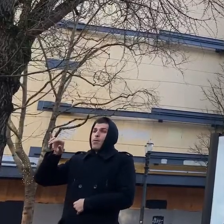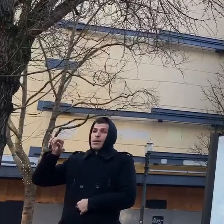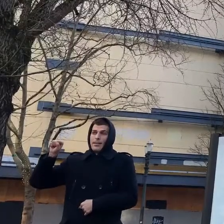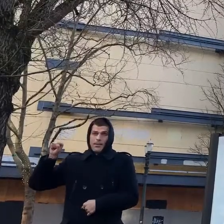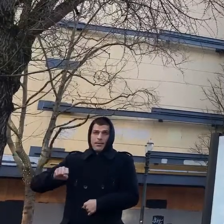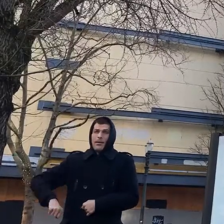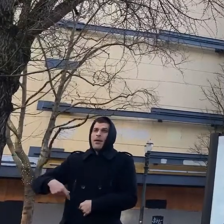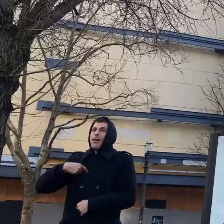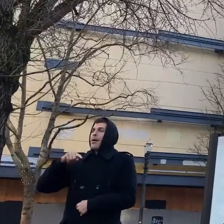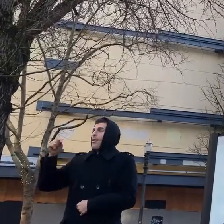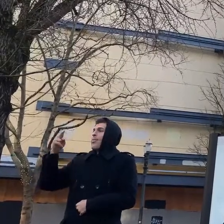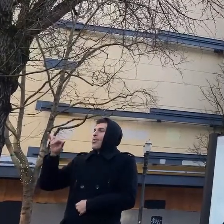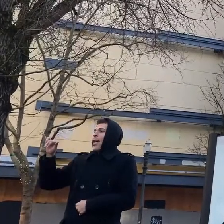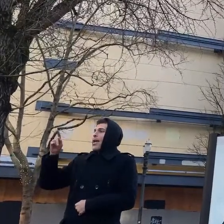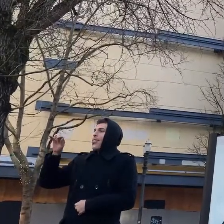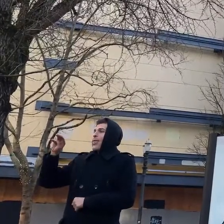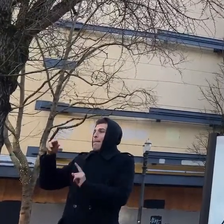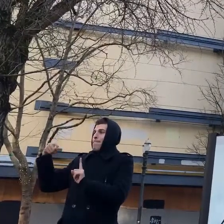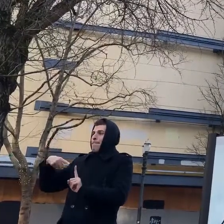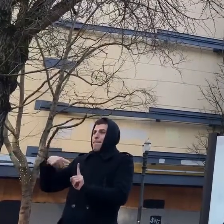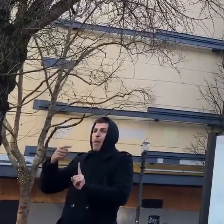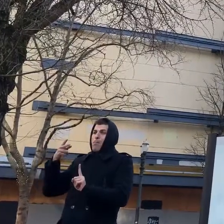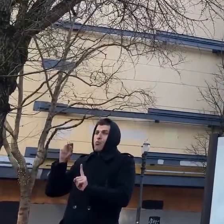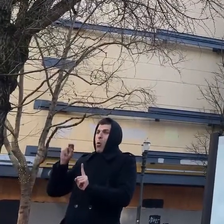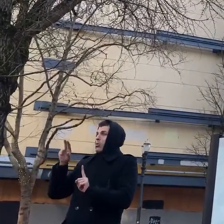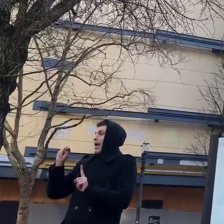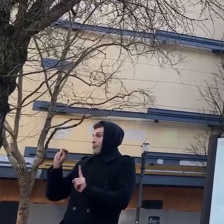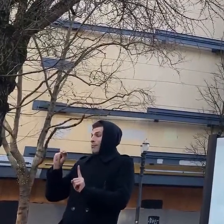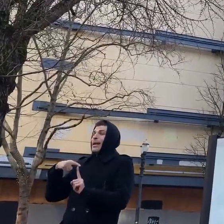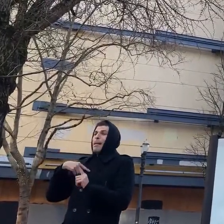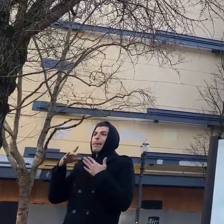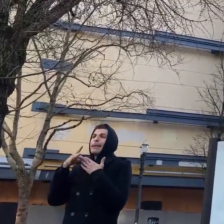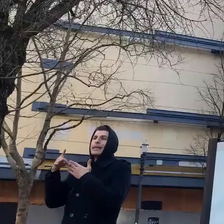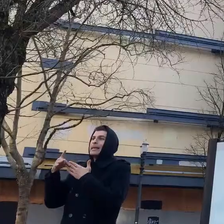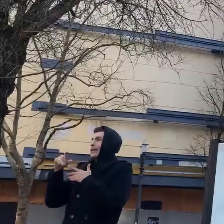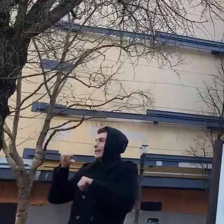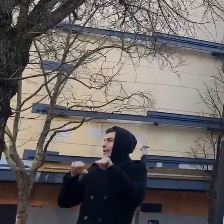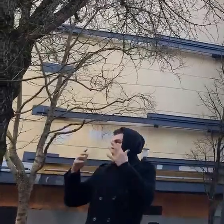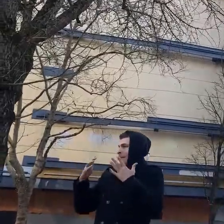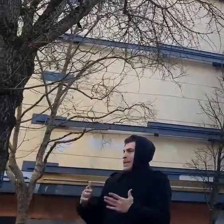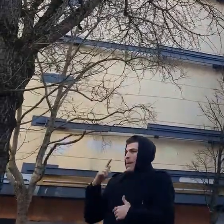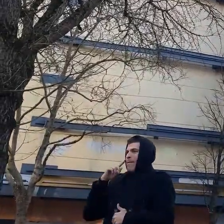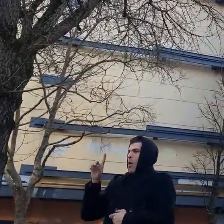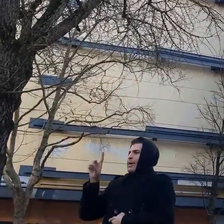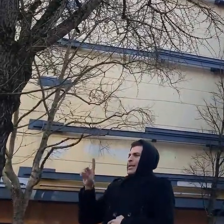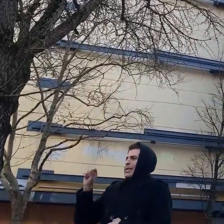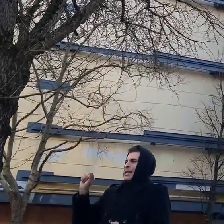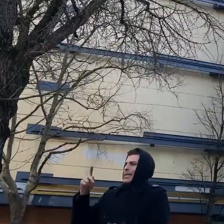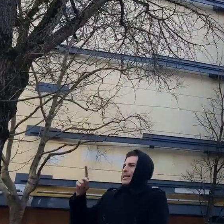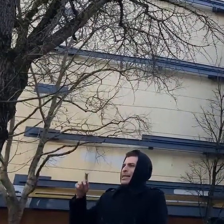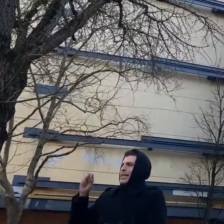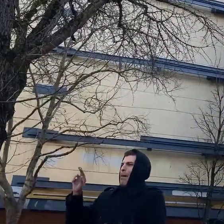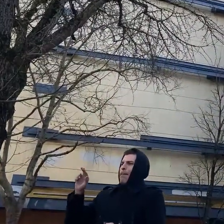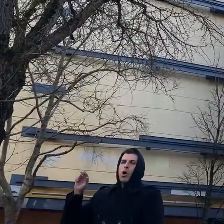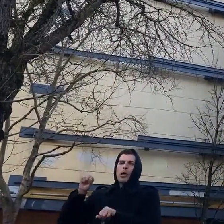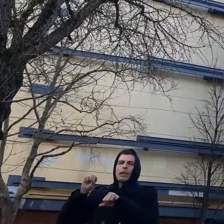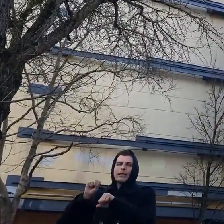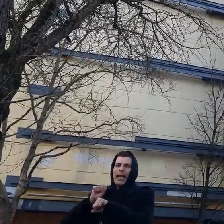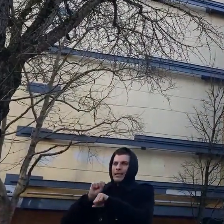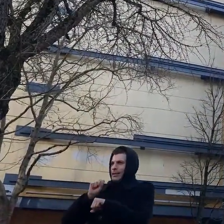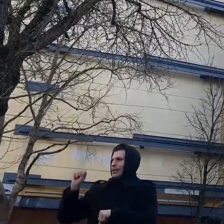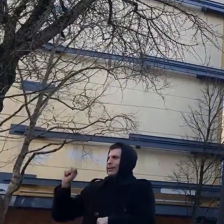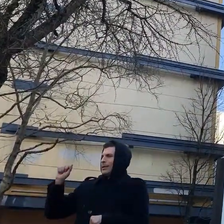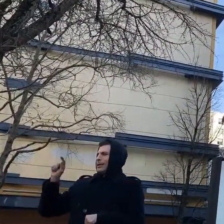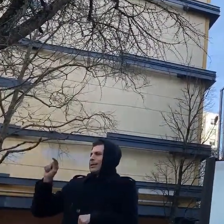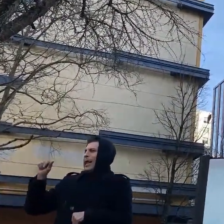i've published over 20 peer-reviewed scientific papers and over 50 scientific technical reports i have over two decades